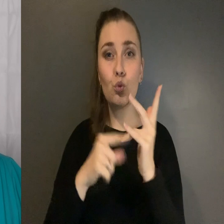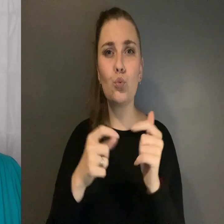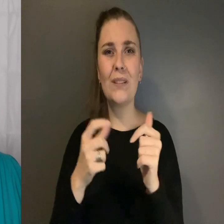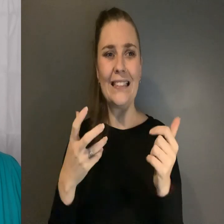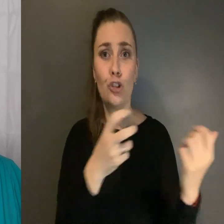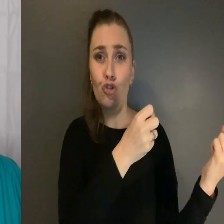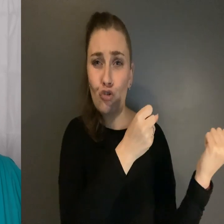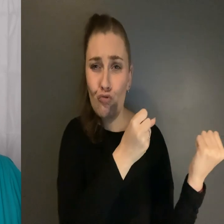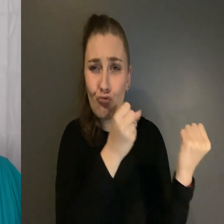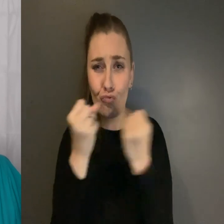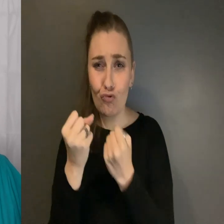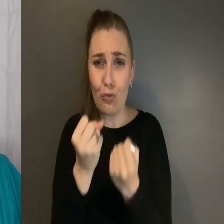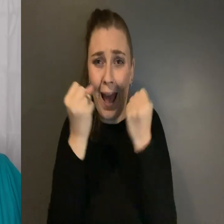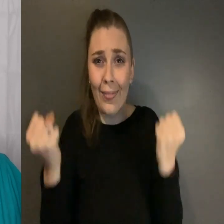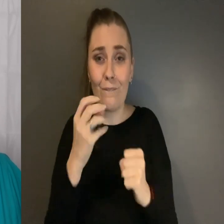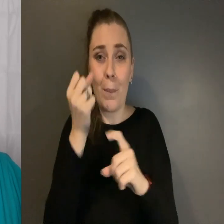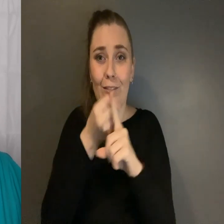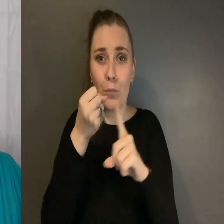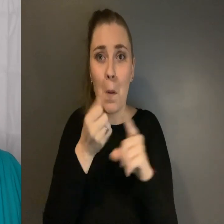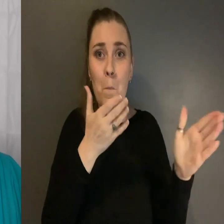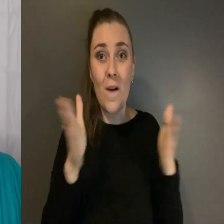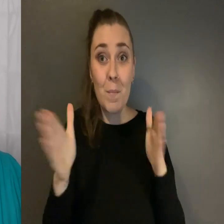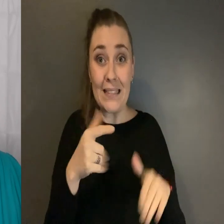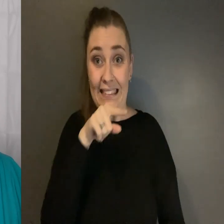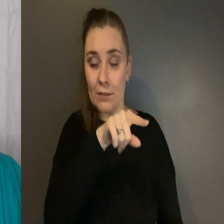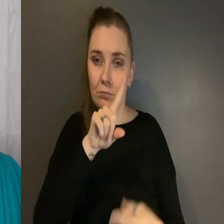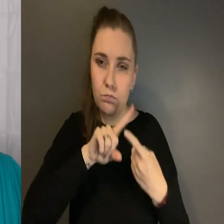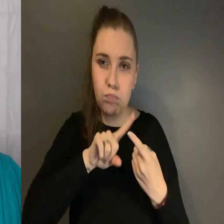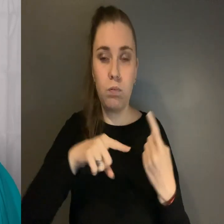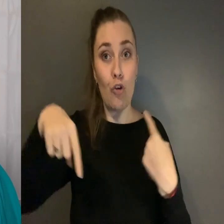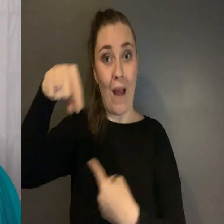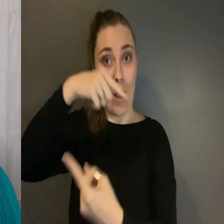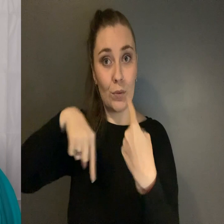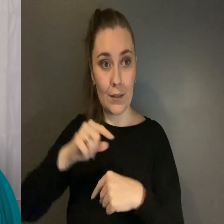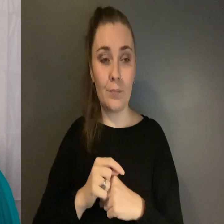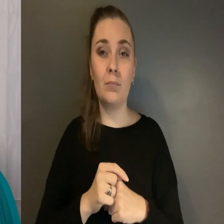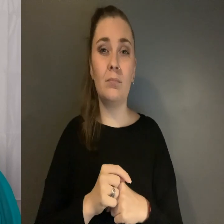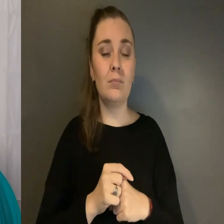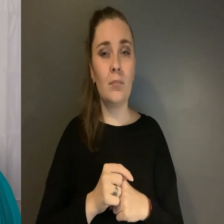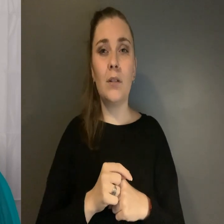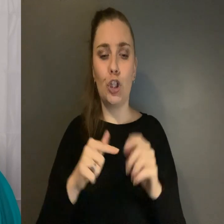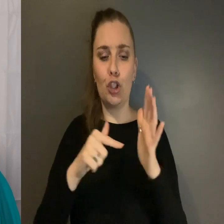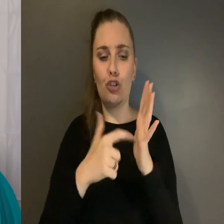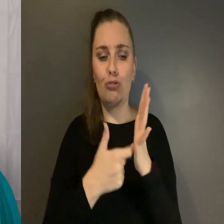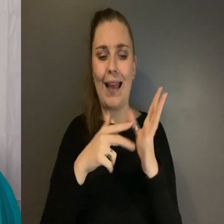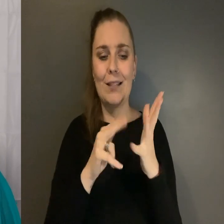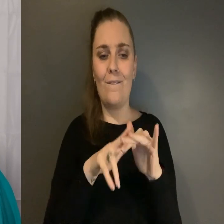from the incredible activist movements that continue around us Transformative justice is not a simple solution